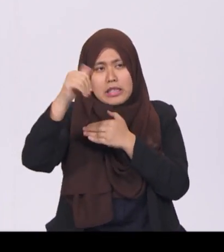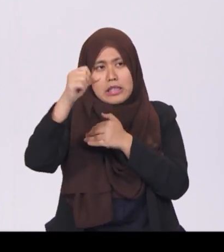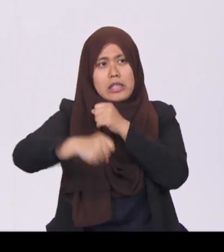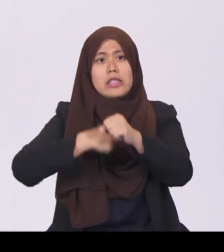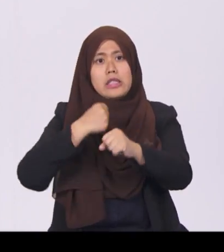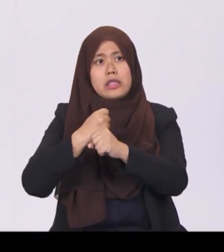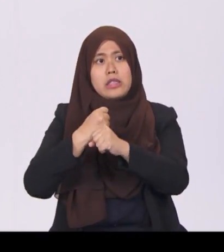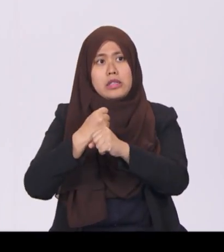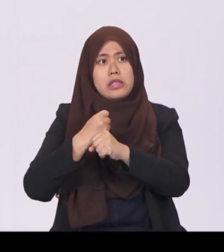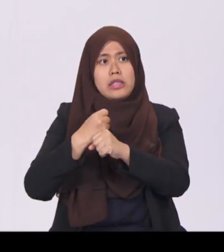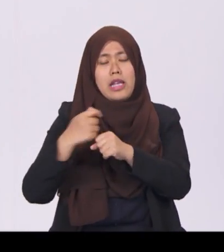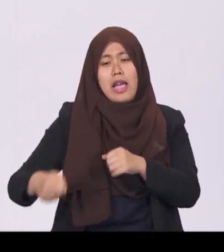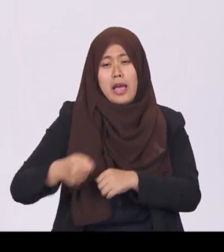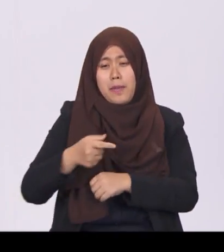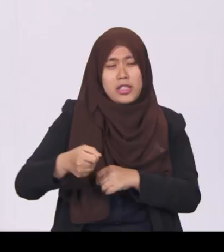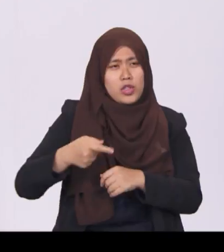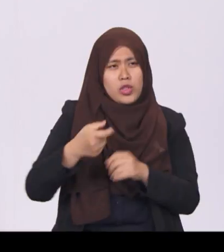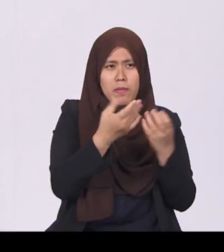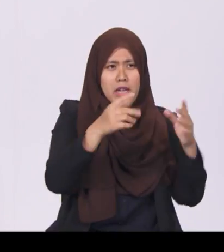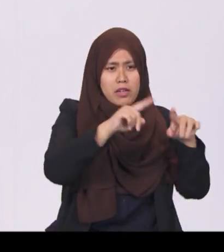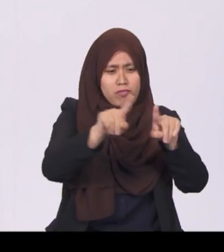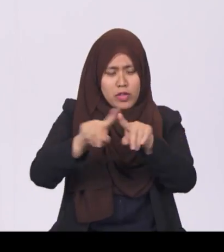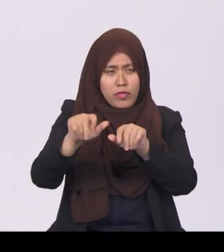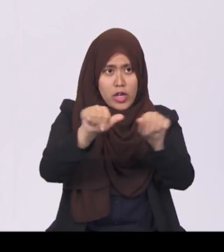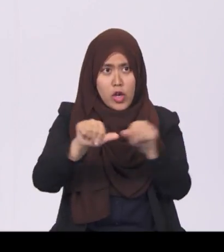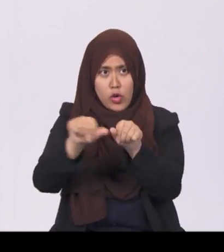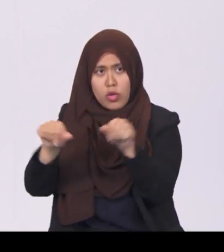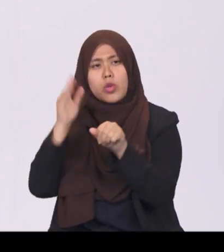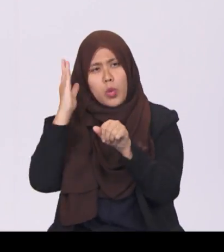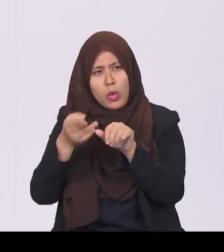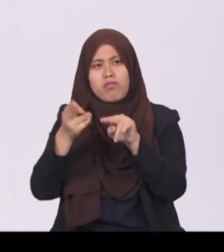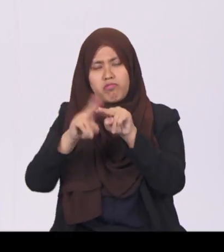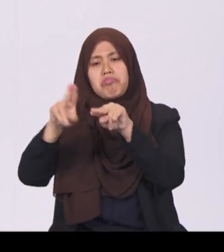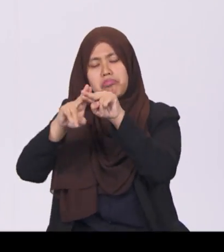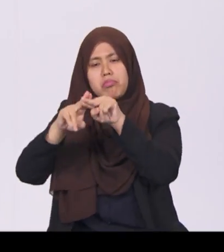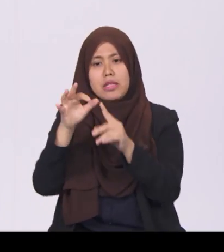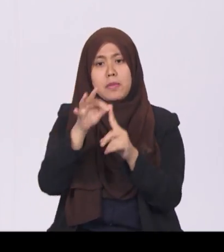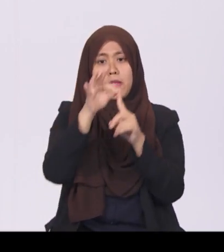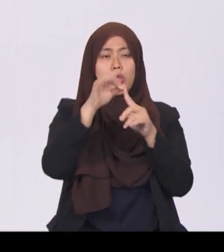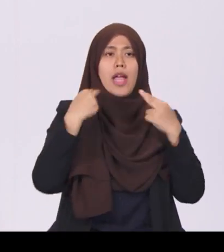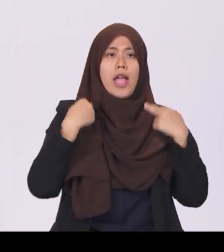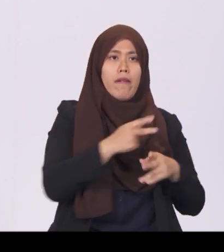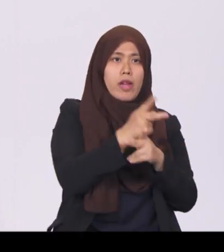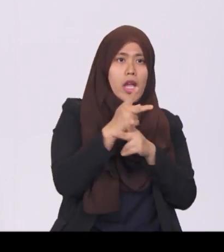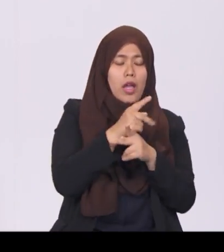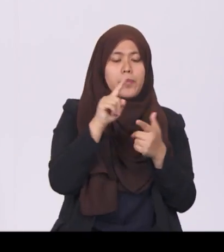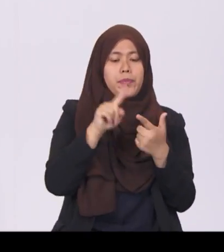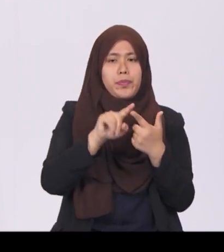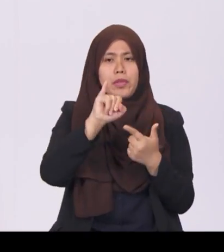Expenditure in many areas will rise, especially in healthcare, infrastructure and security.